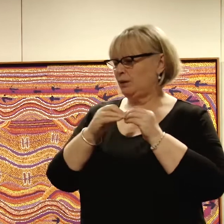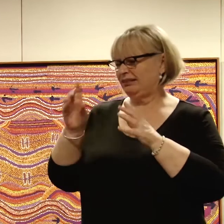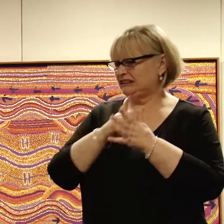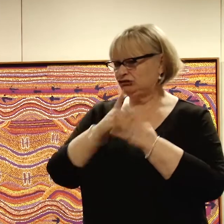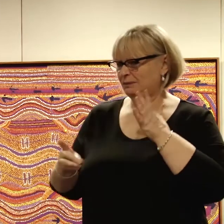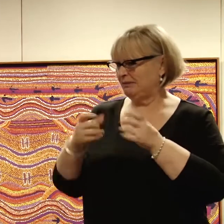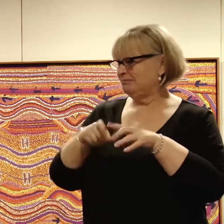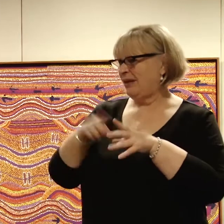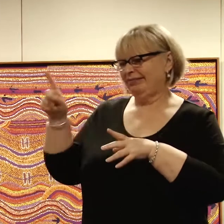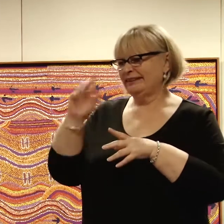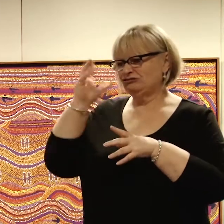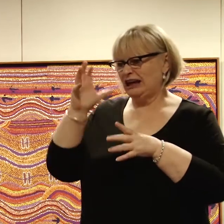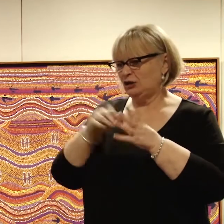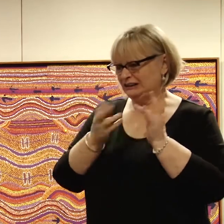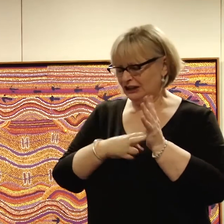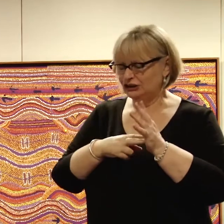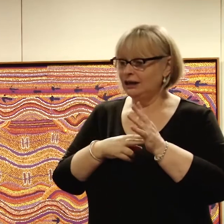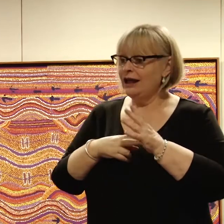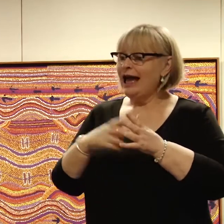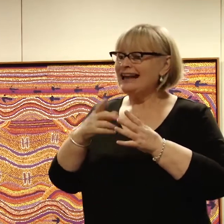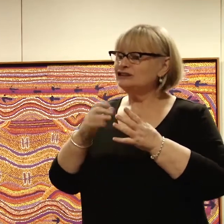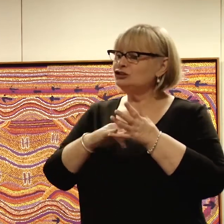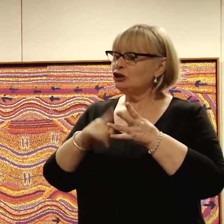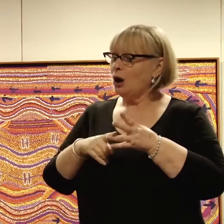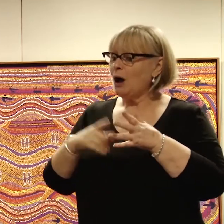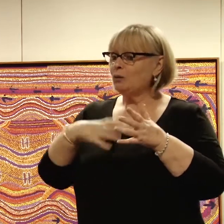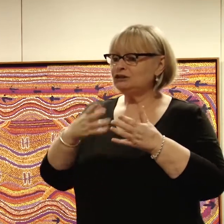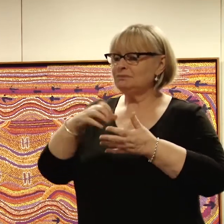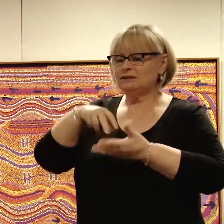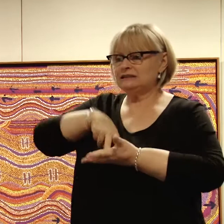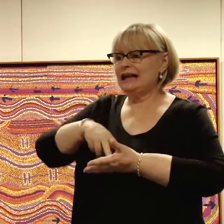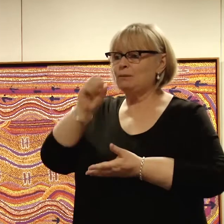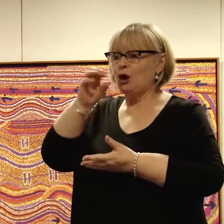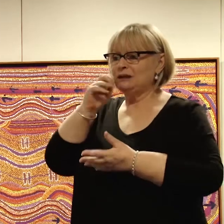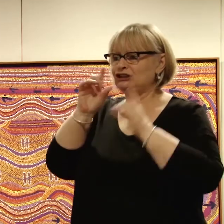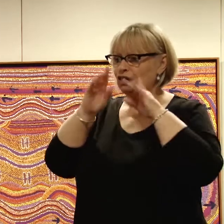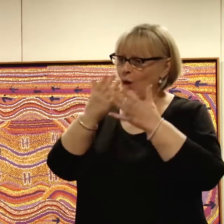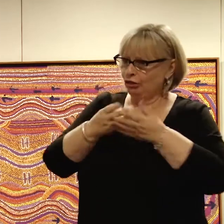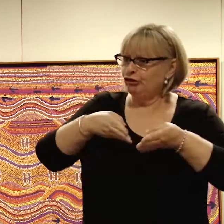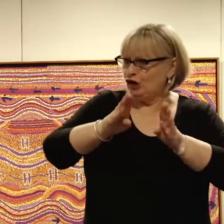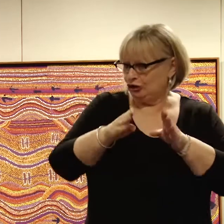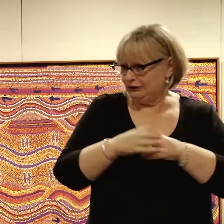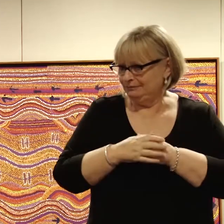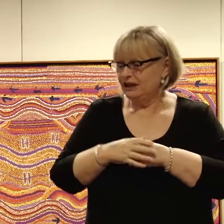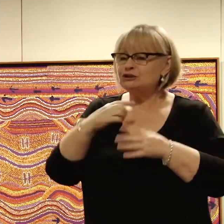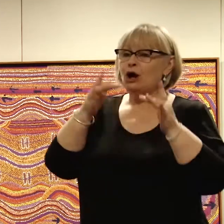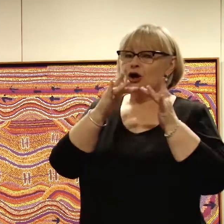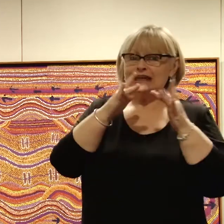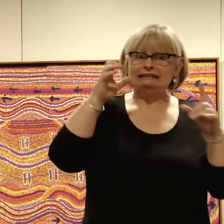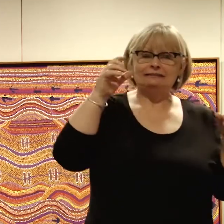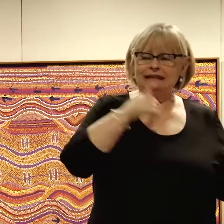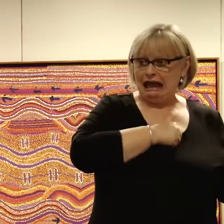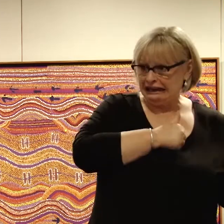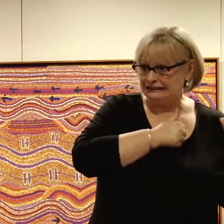radio station and decided to take my stand-up comedy show on the road. So I contacted booking agents in Canada, the